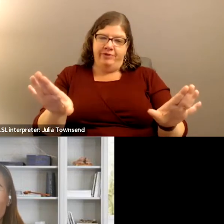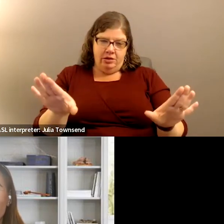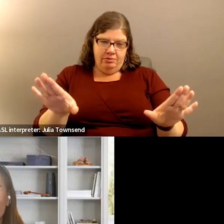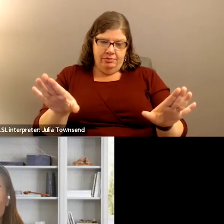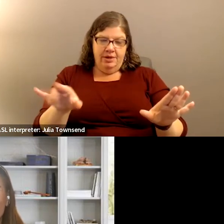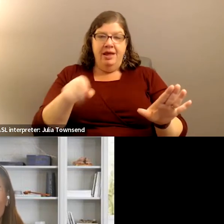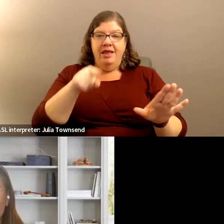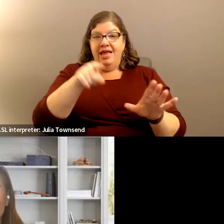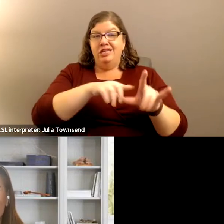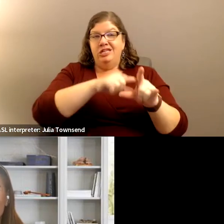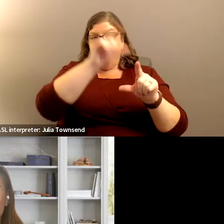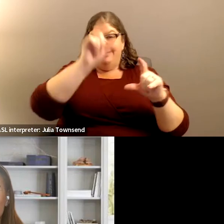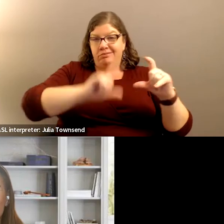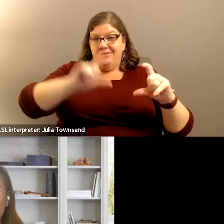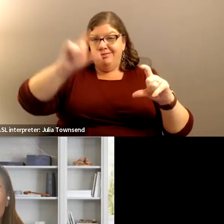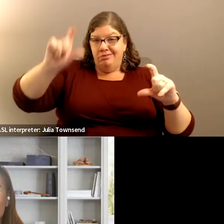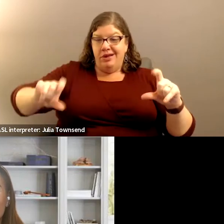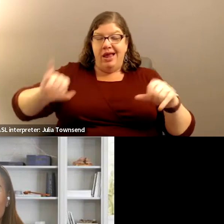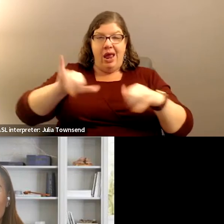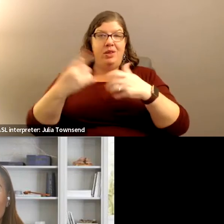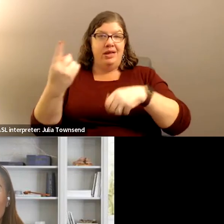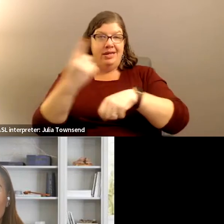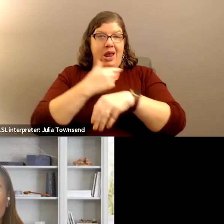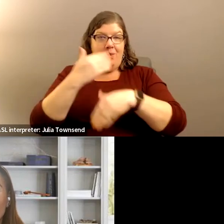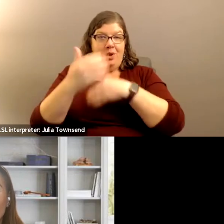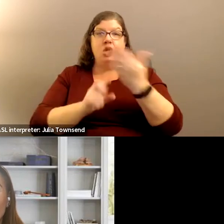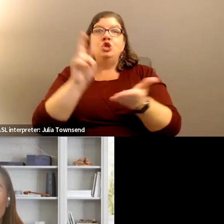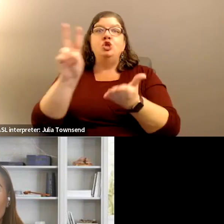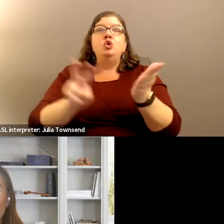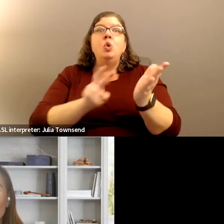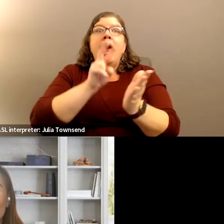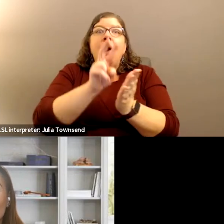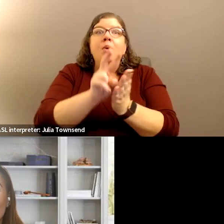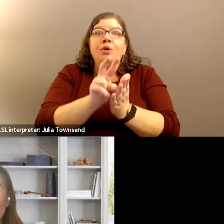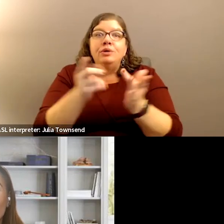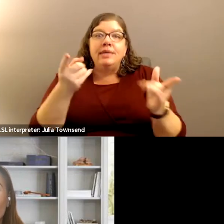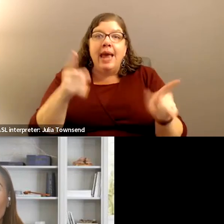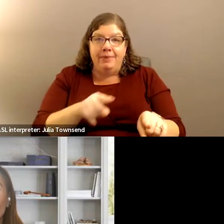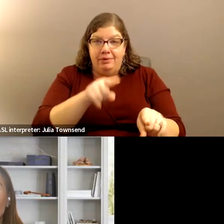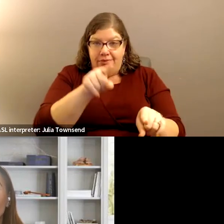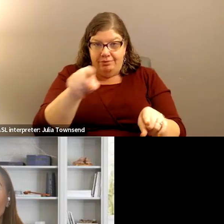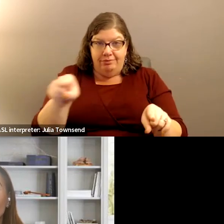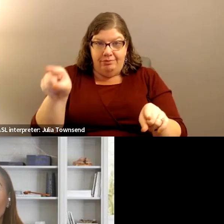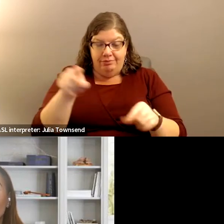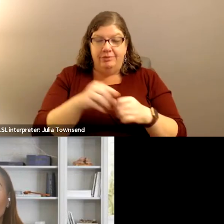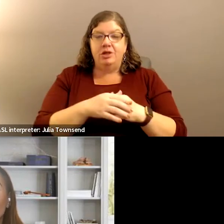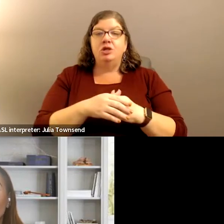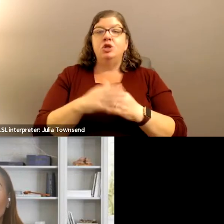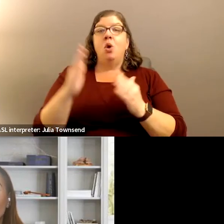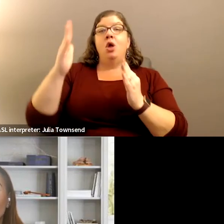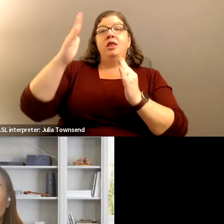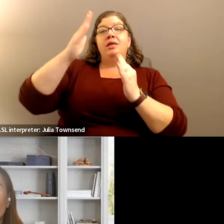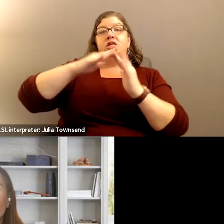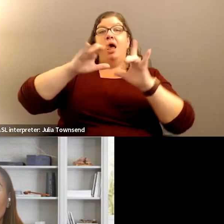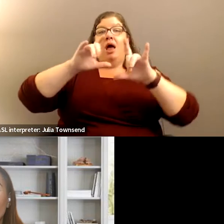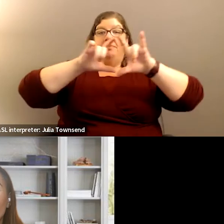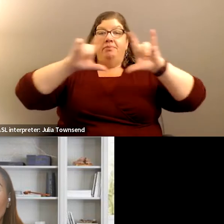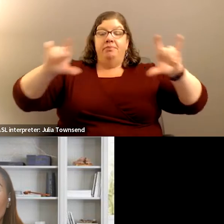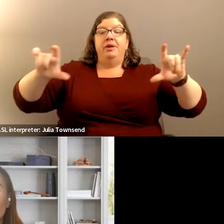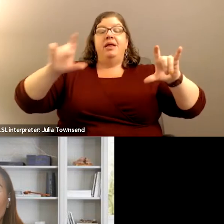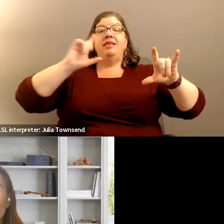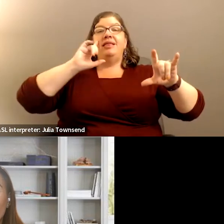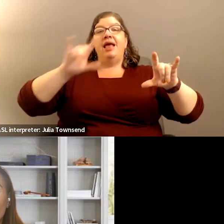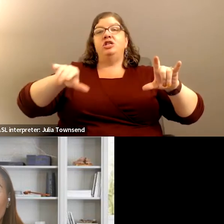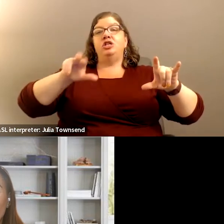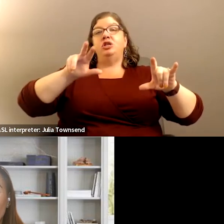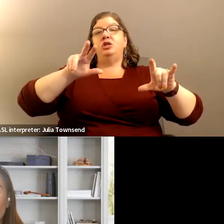This is the graph that shows how the day went. two hours, how quickly this happened. So, the top part of this slide is